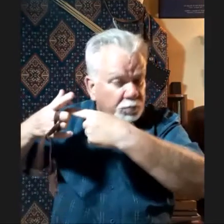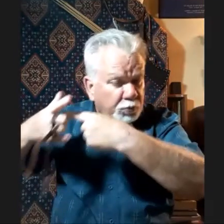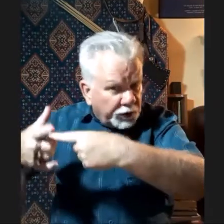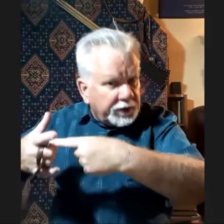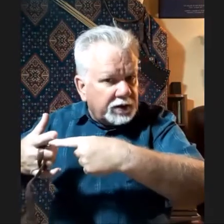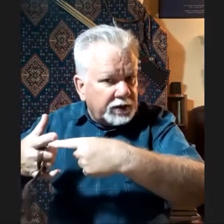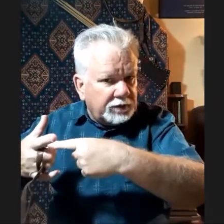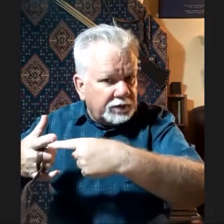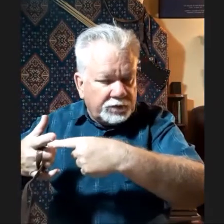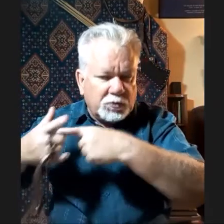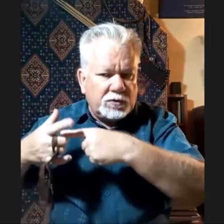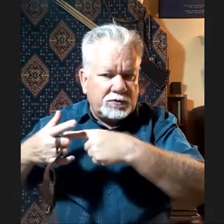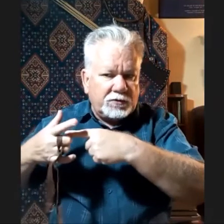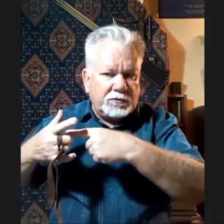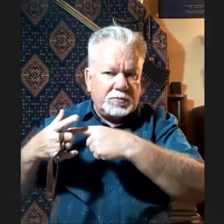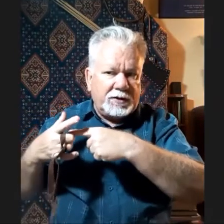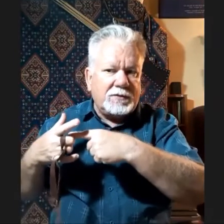pretty clear from all the silver plates.